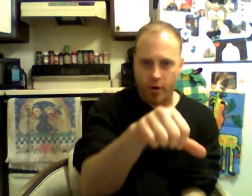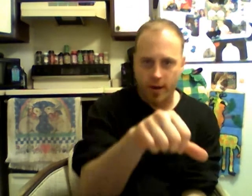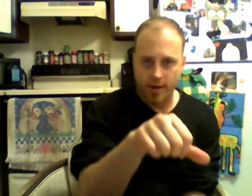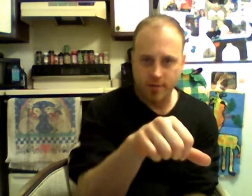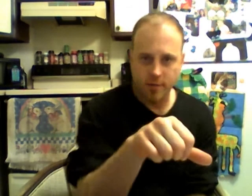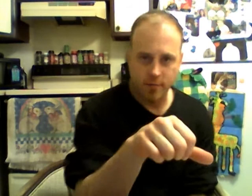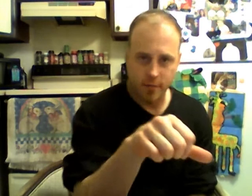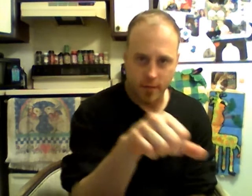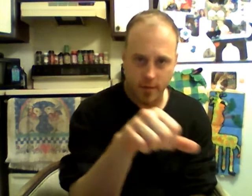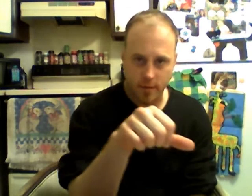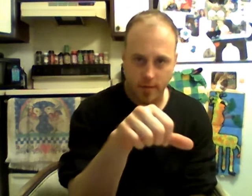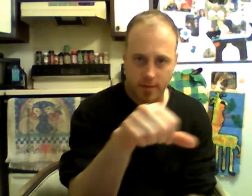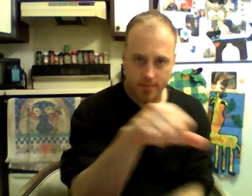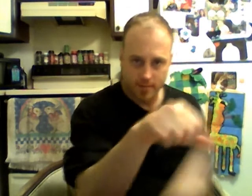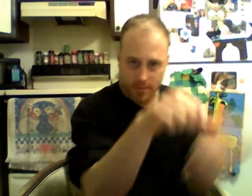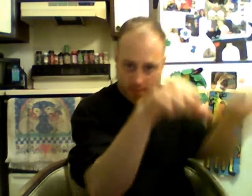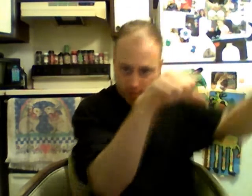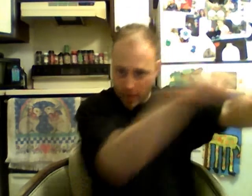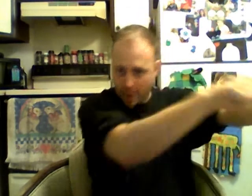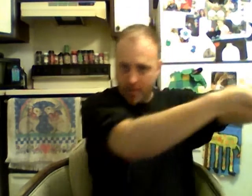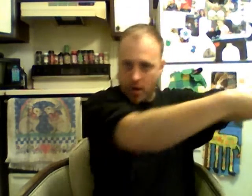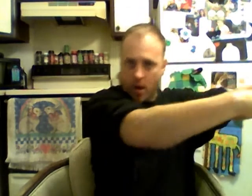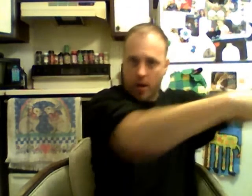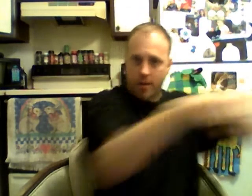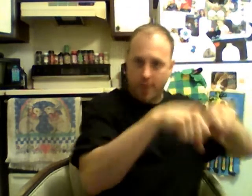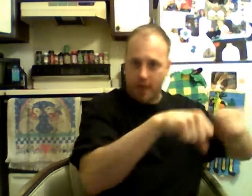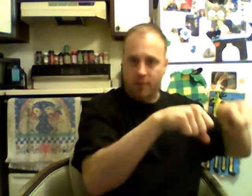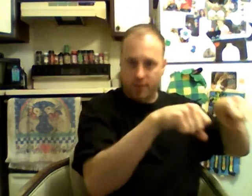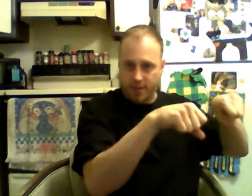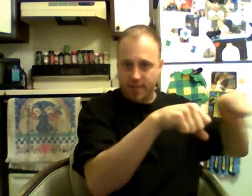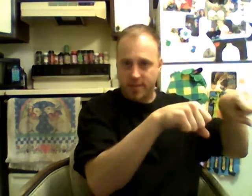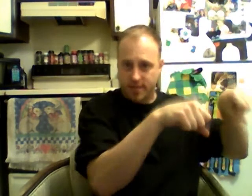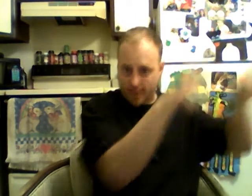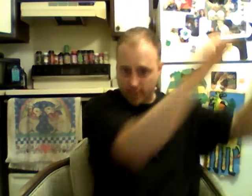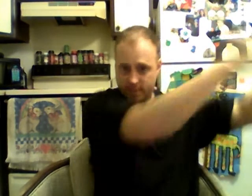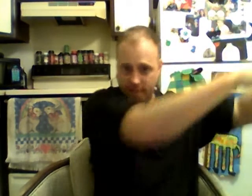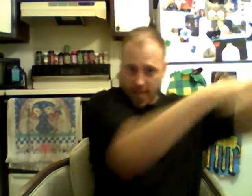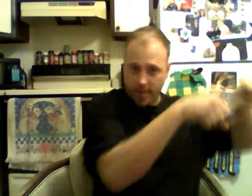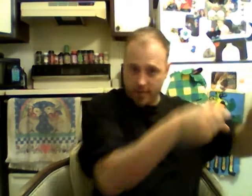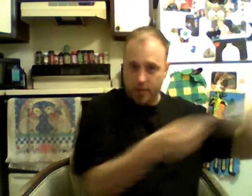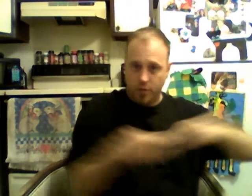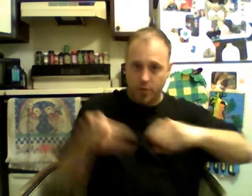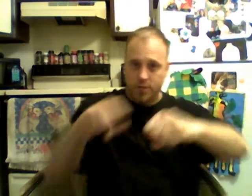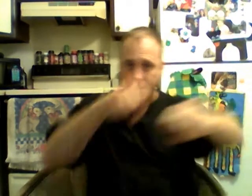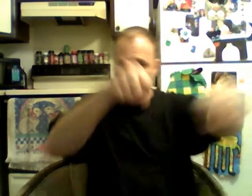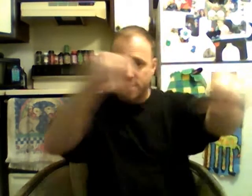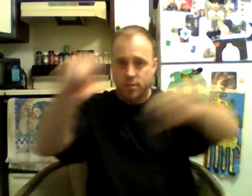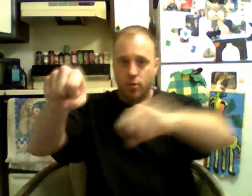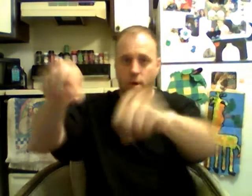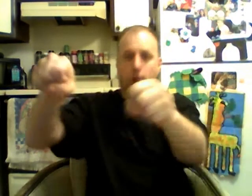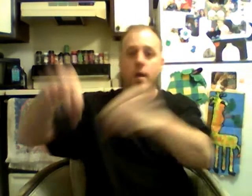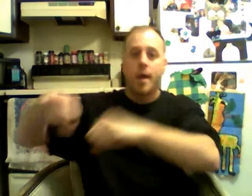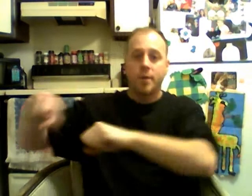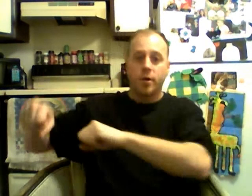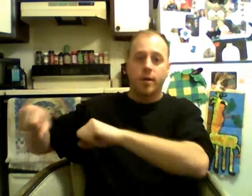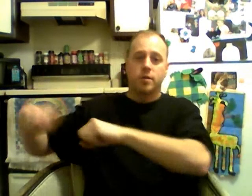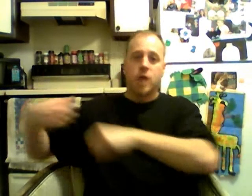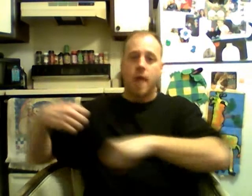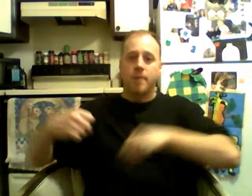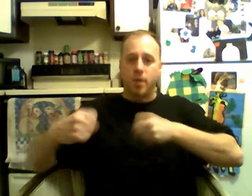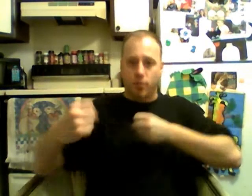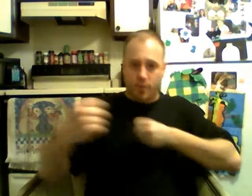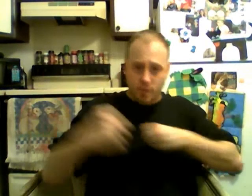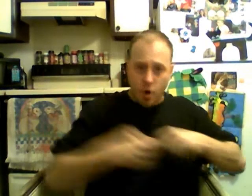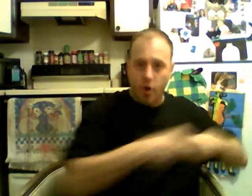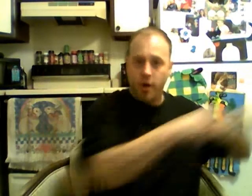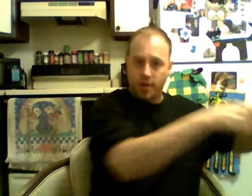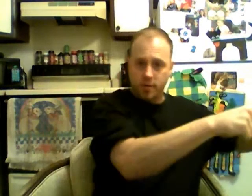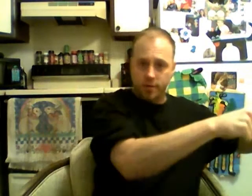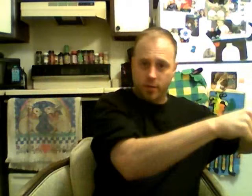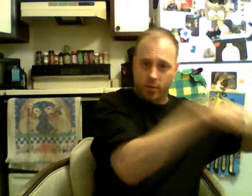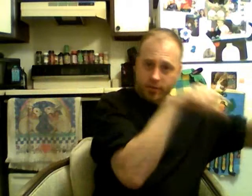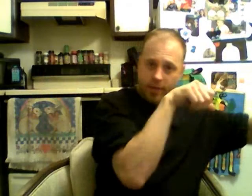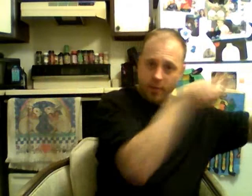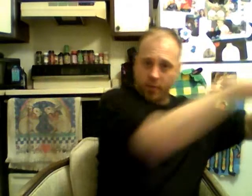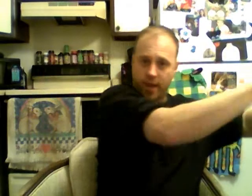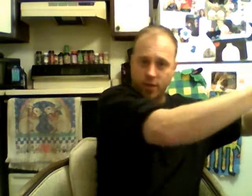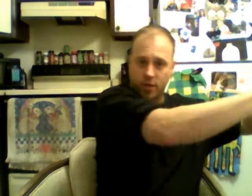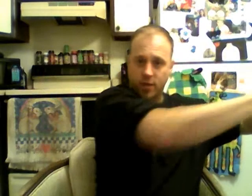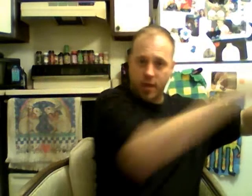into the uh shopping cart and then it releases outside and you use it in the store and when you're done shopping you return it to the same location you